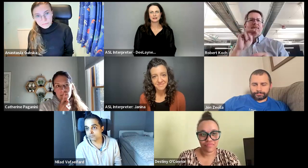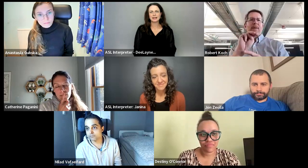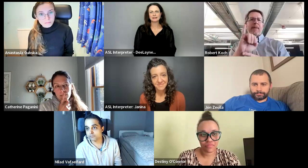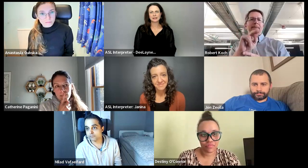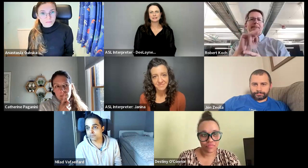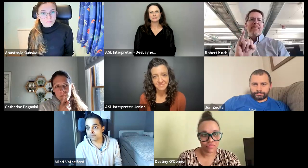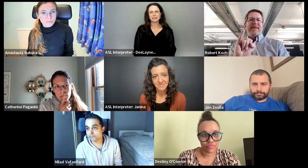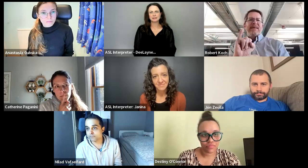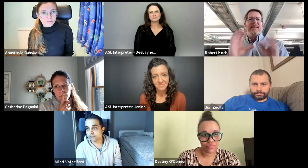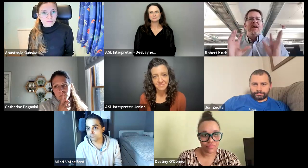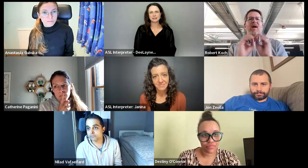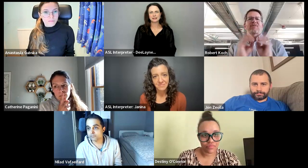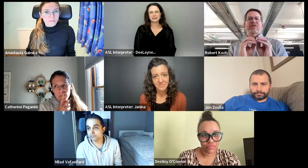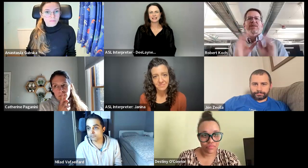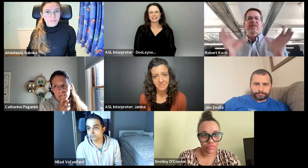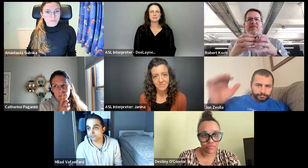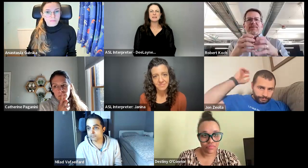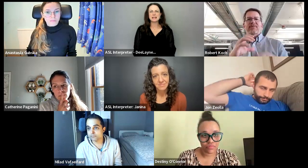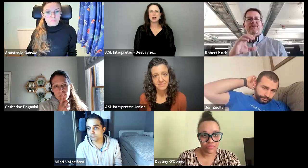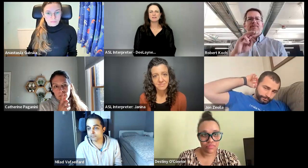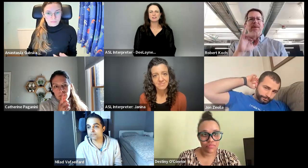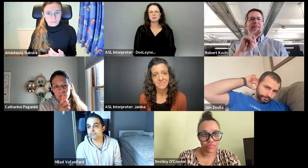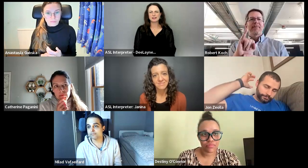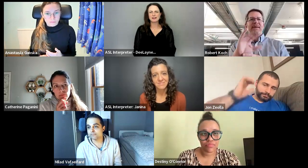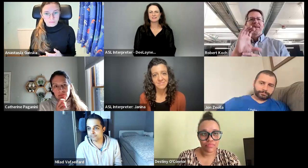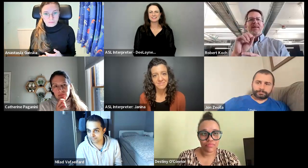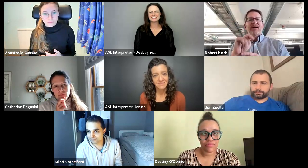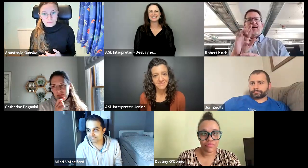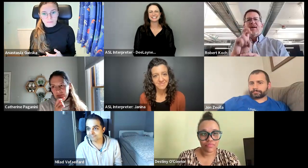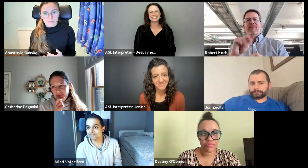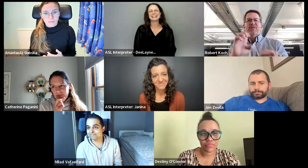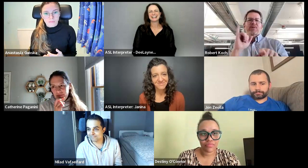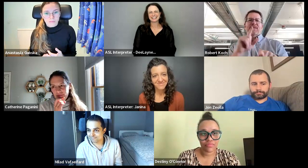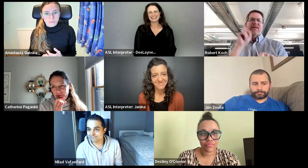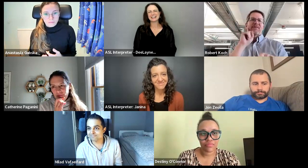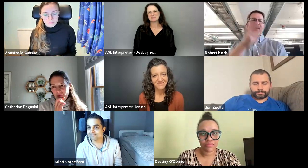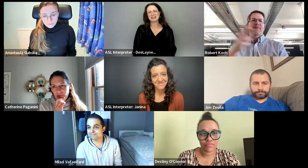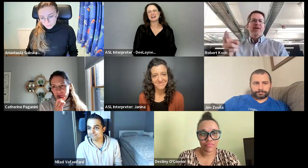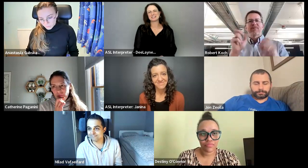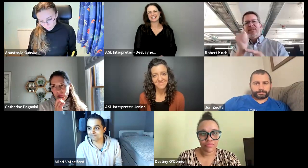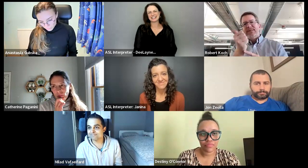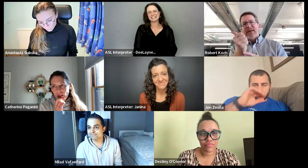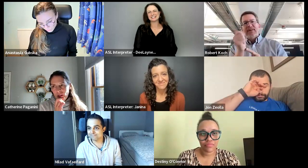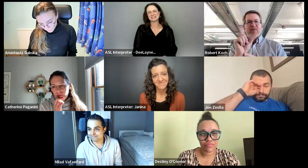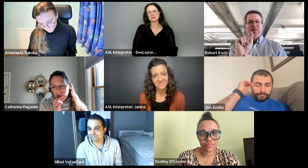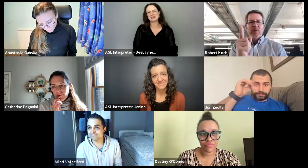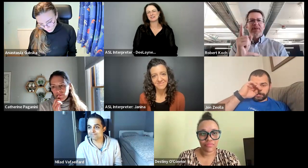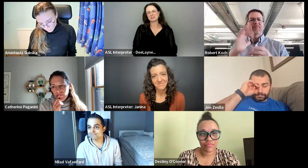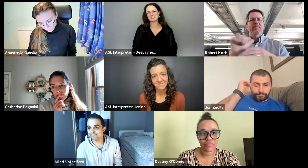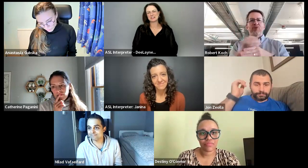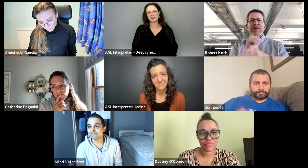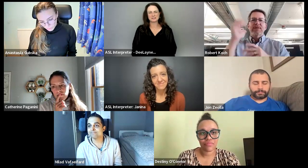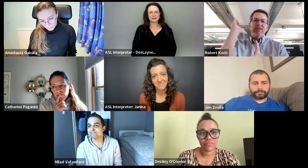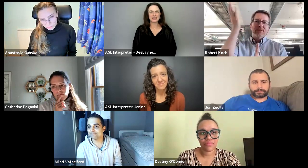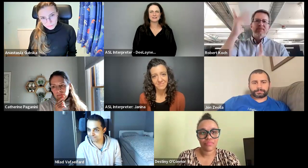I like that idea, Milad. And like, it's a mini conference within a conference. I like that mini conference idea, know, mini